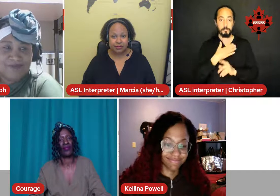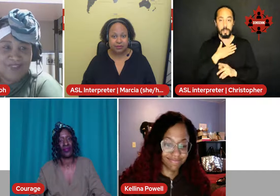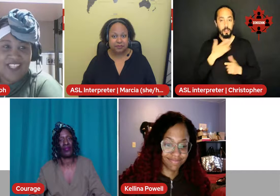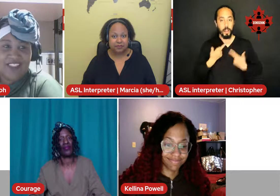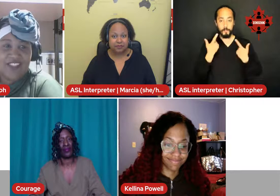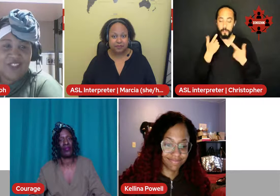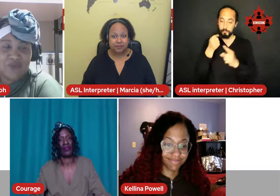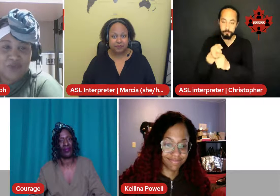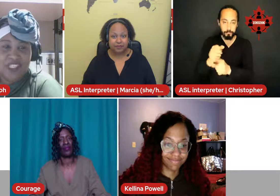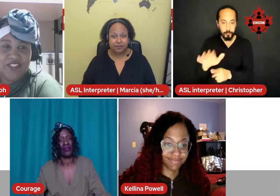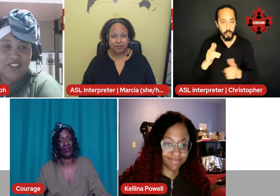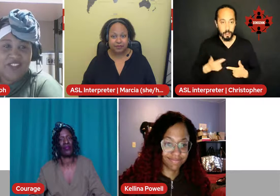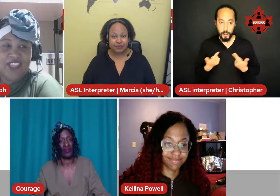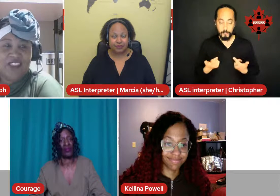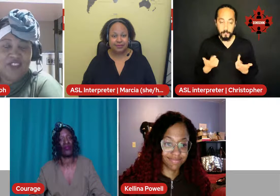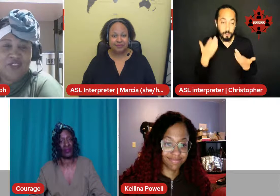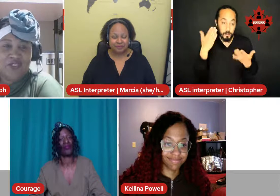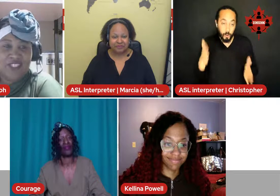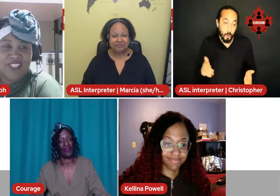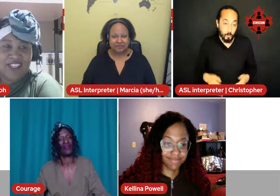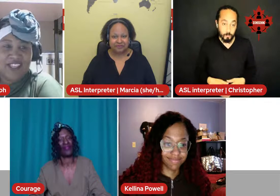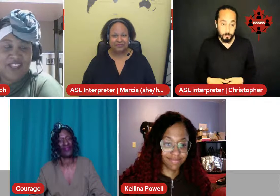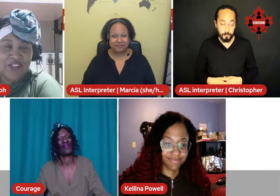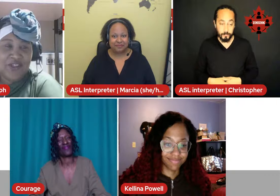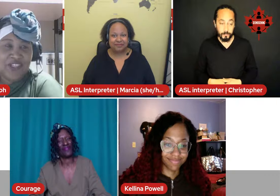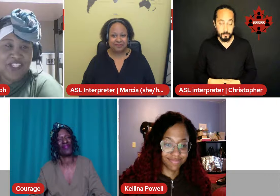That's real. Thank you. And courage?